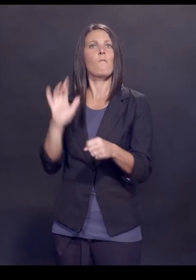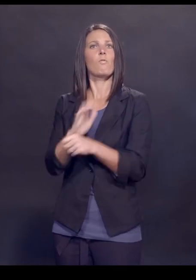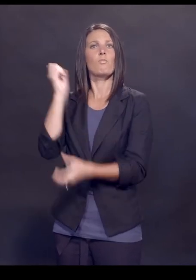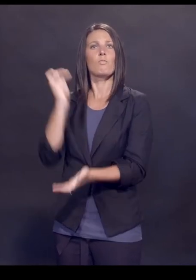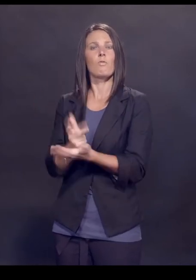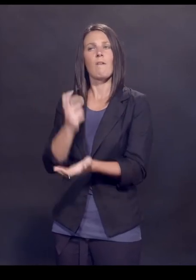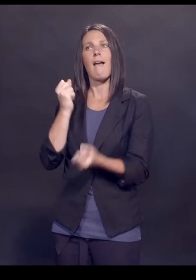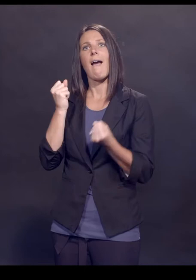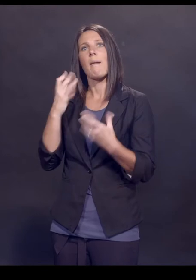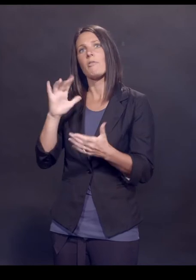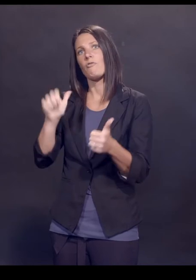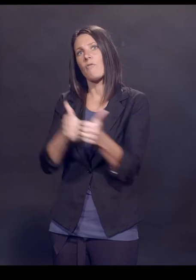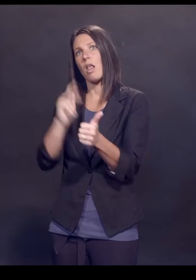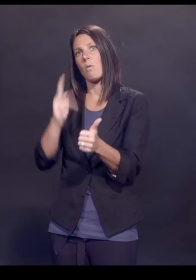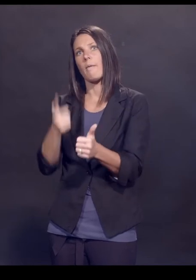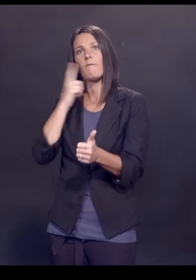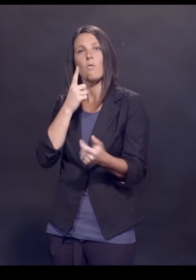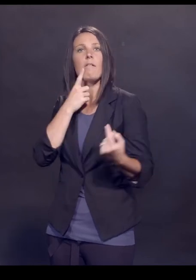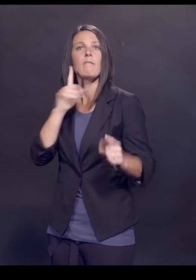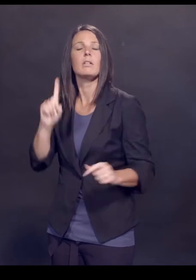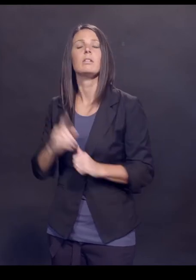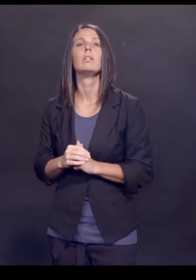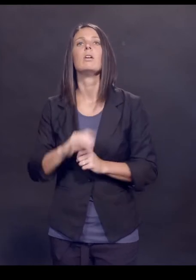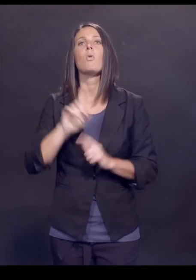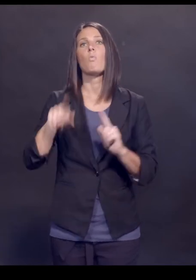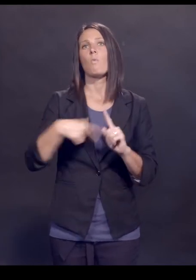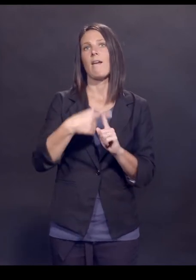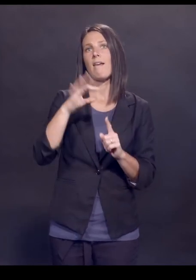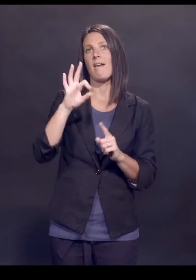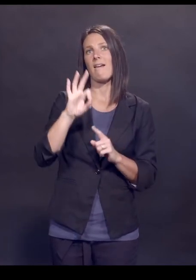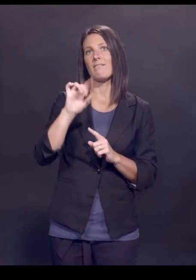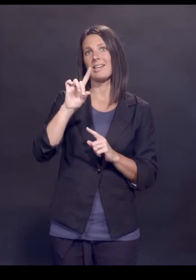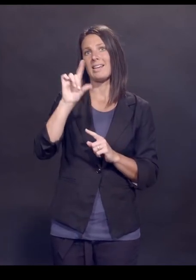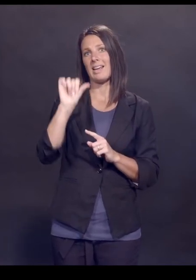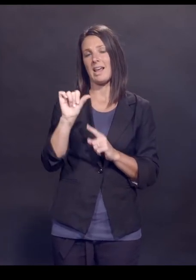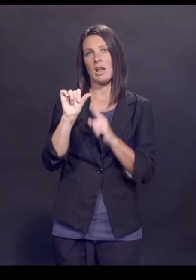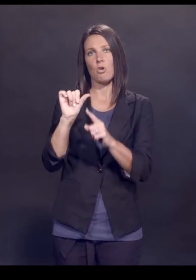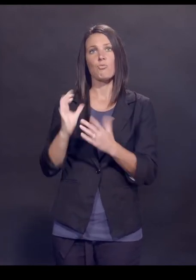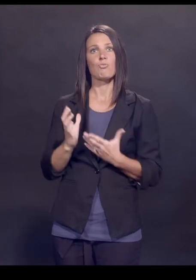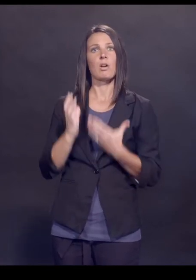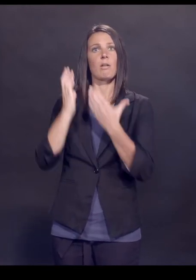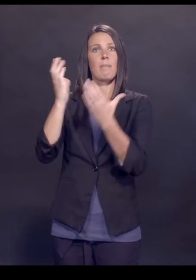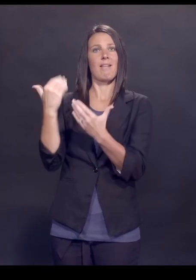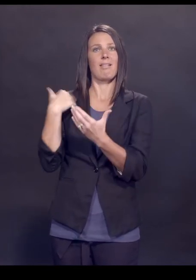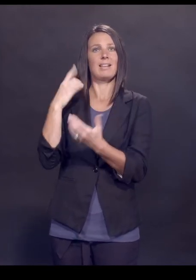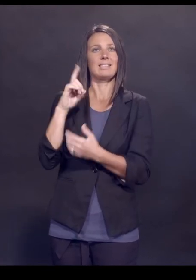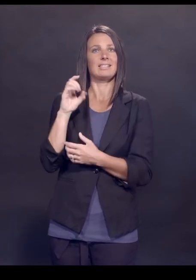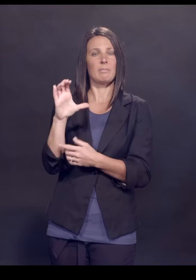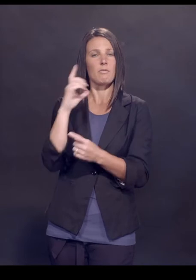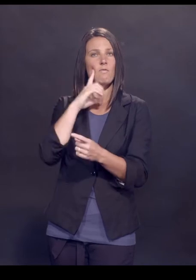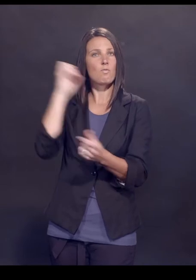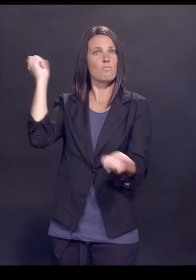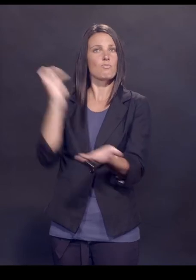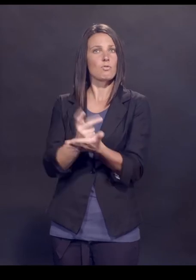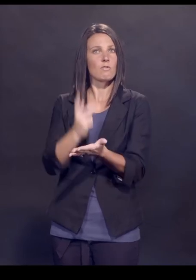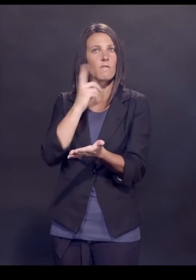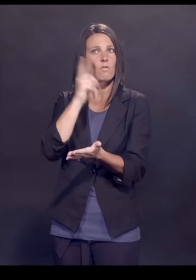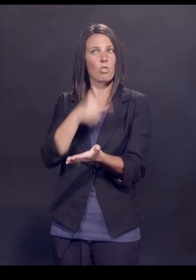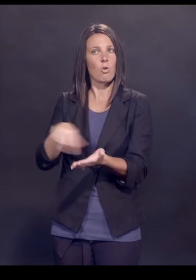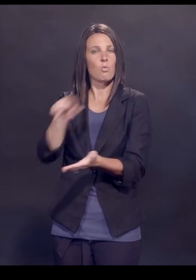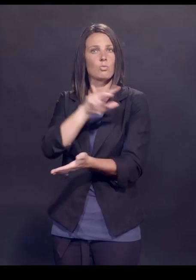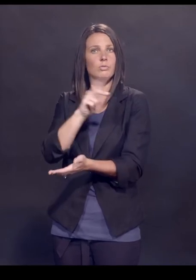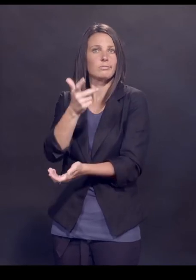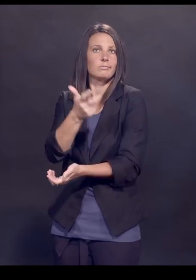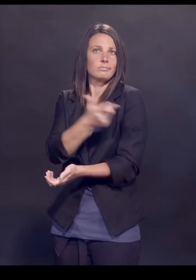length of follow-up for efficacy. I mean, when the FDA's Vaccine Advisory Committee recommended last December for the approval of these drugs